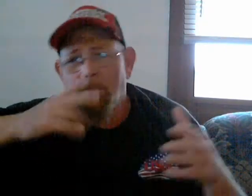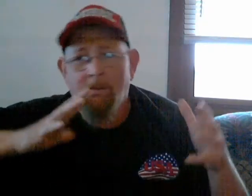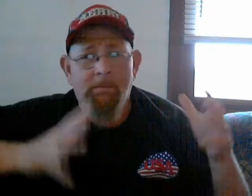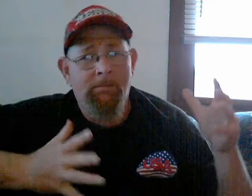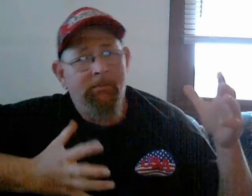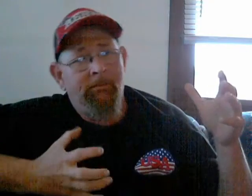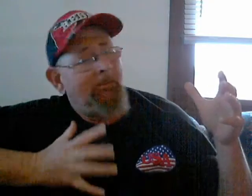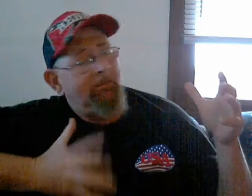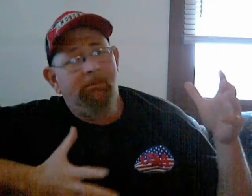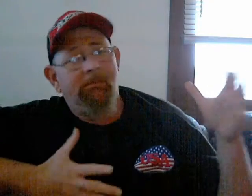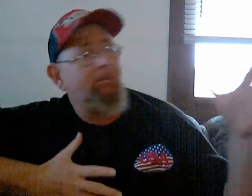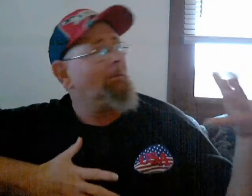you're saying something.